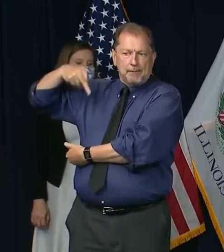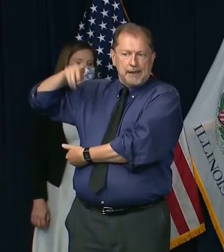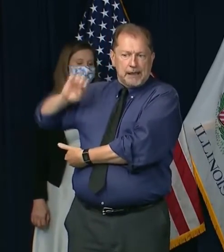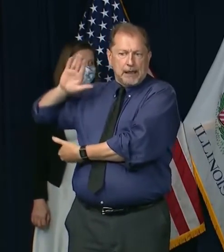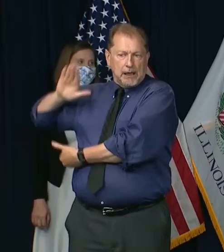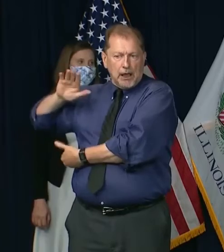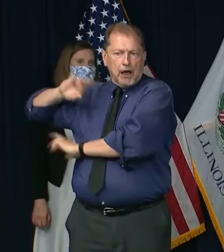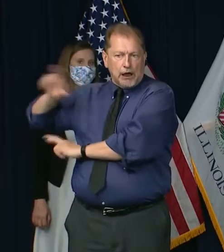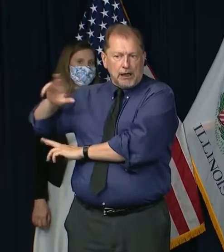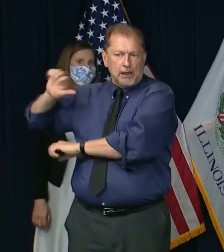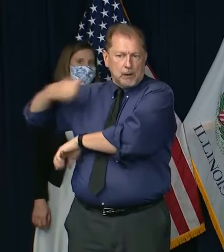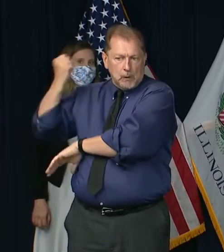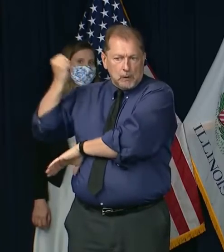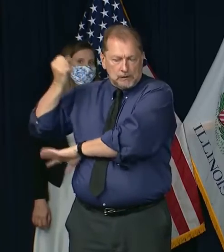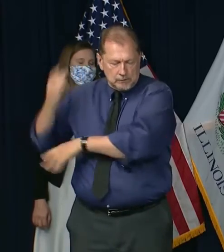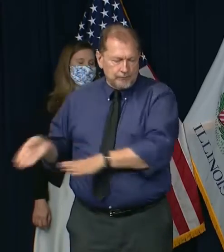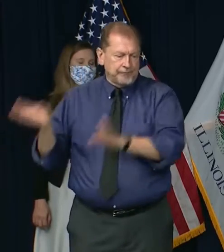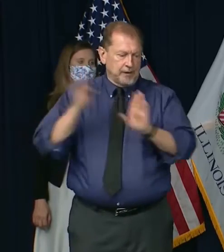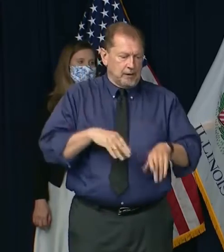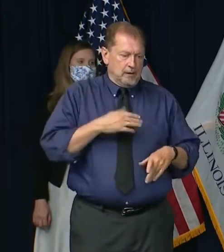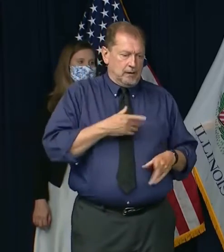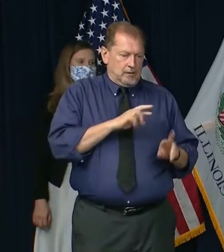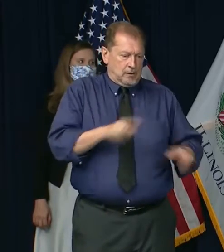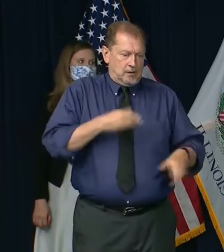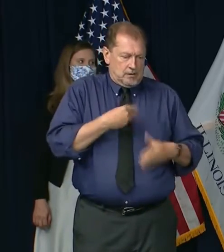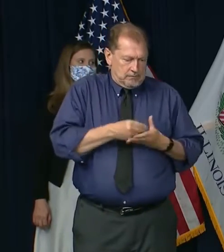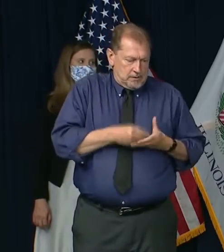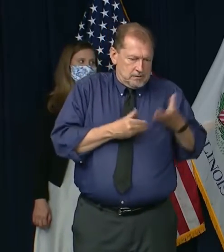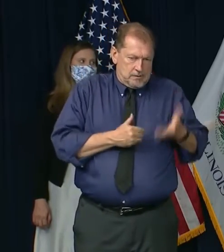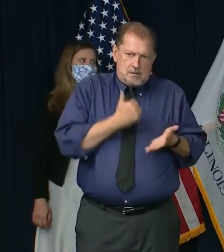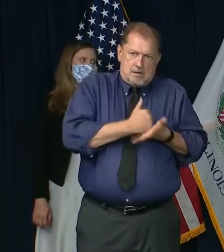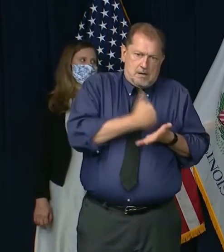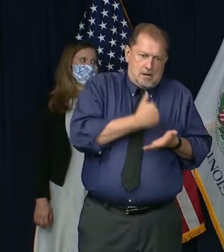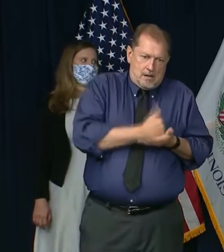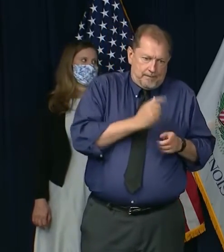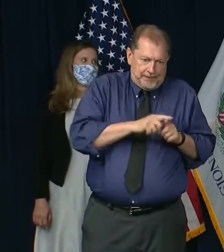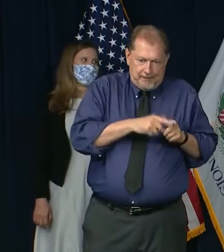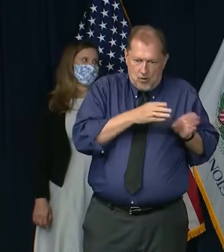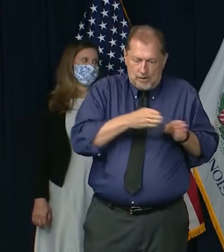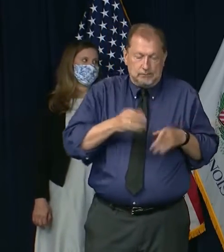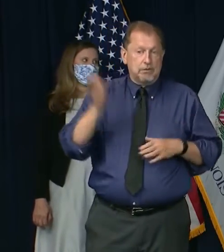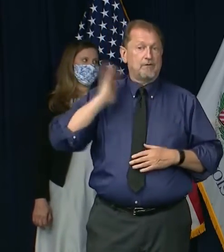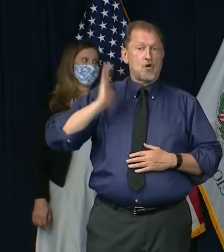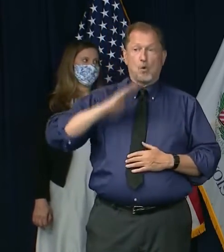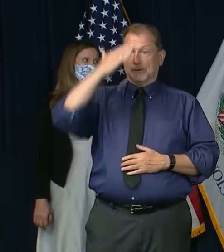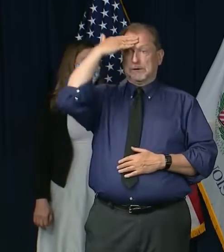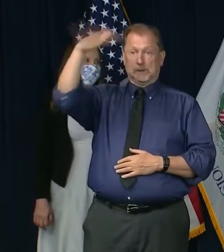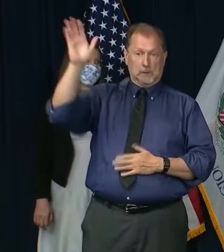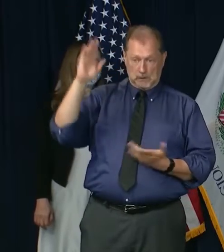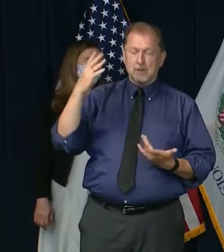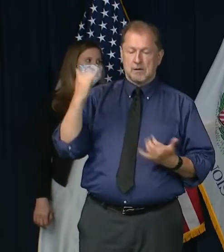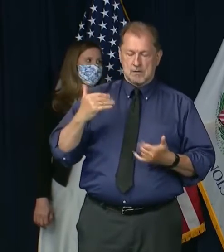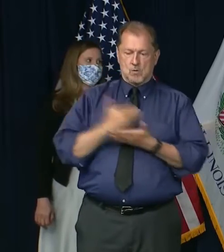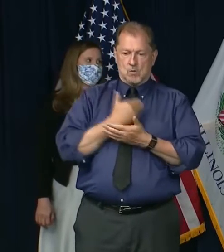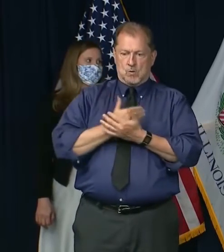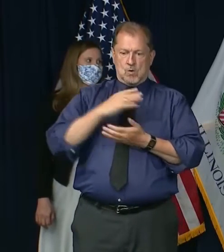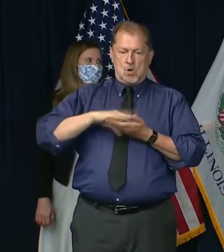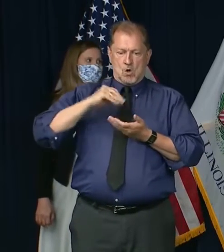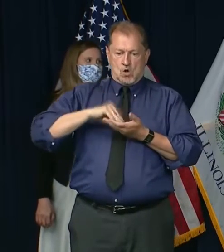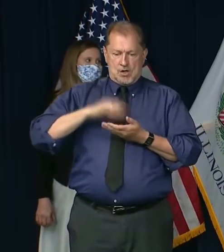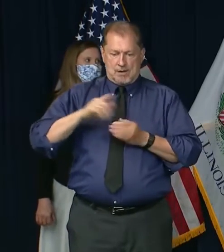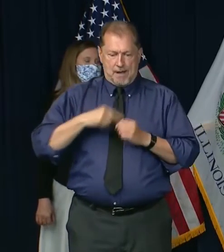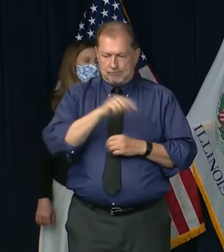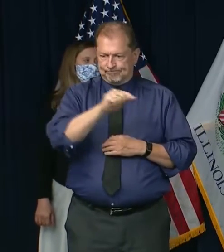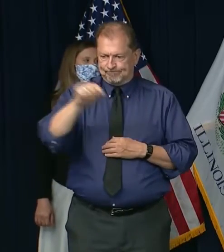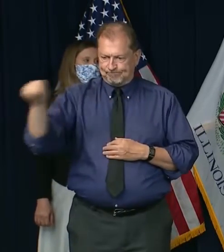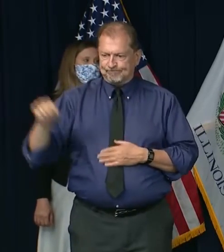sure that we're helping, assisting in the ways that we didn't know to help and assist with particularly health